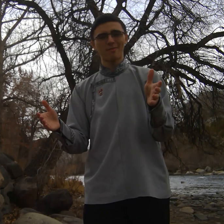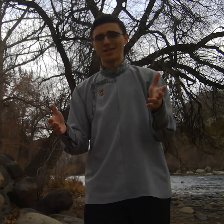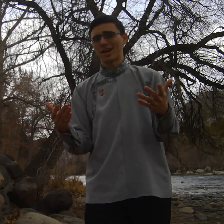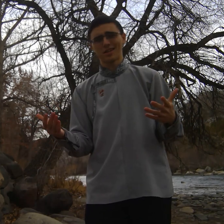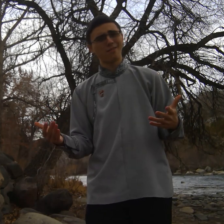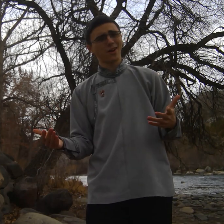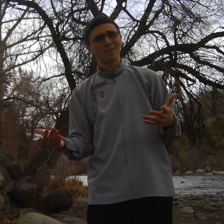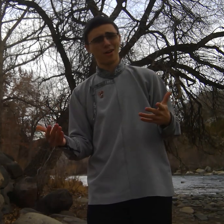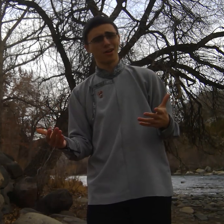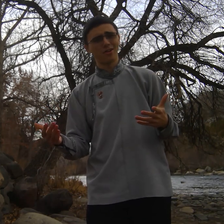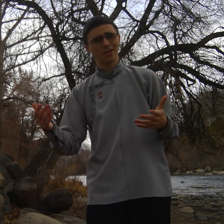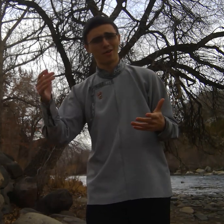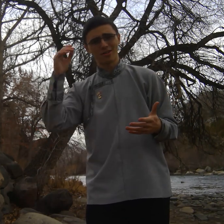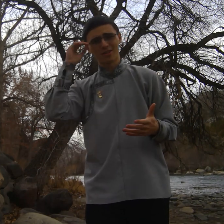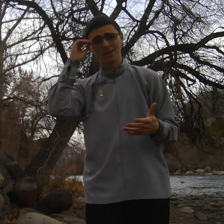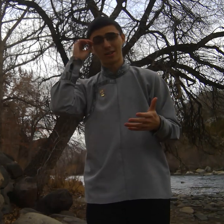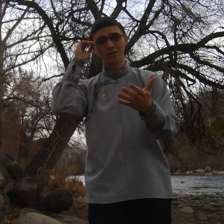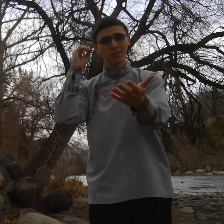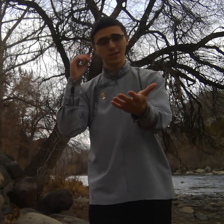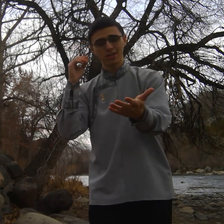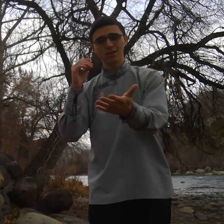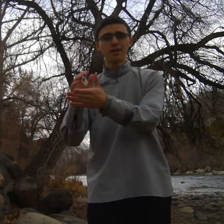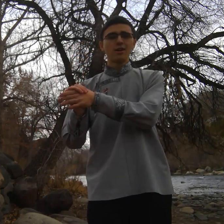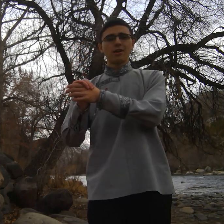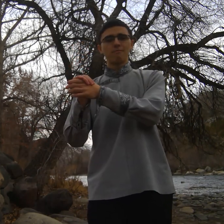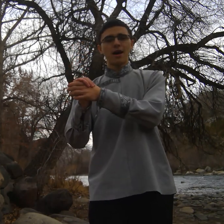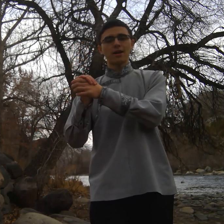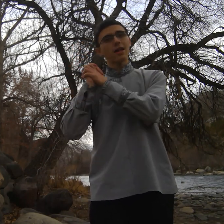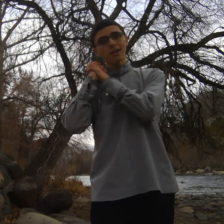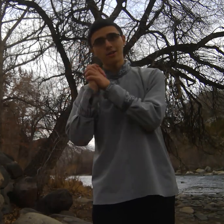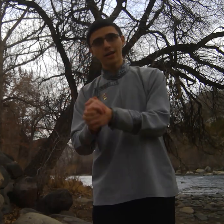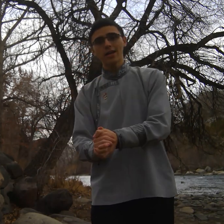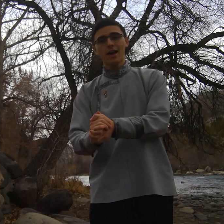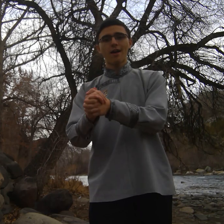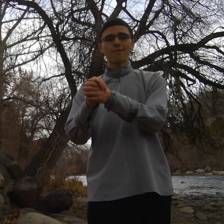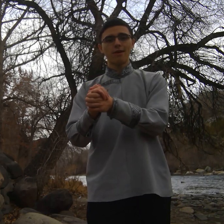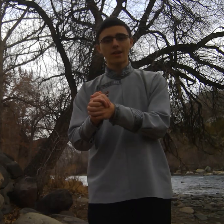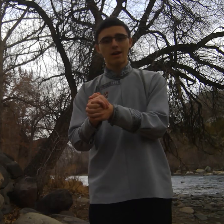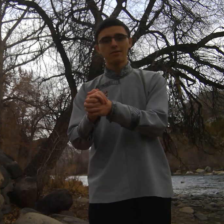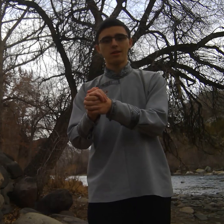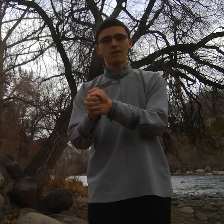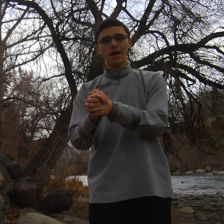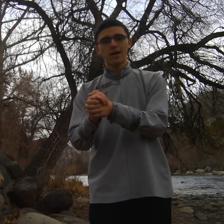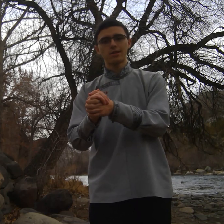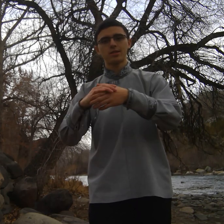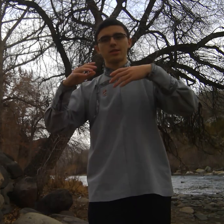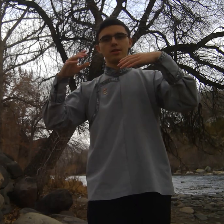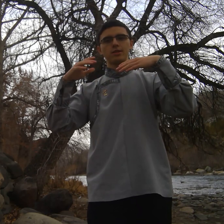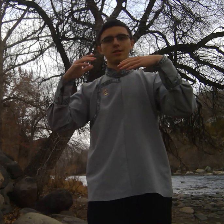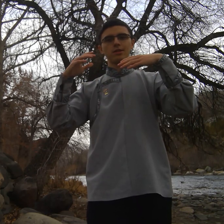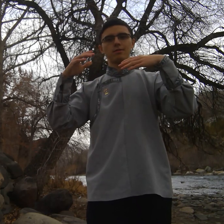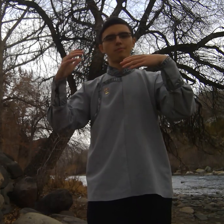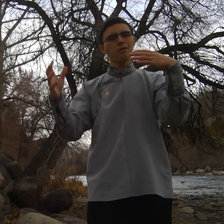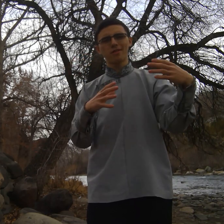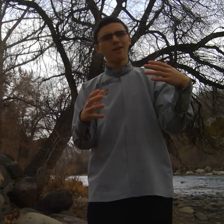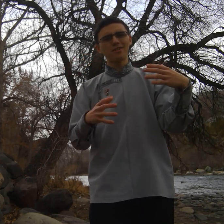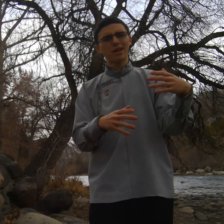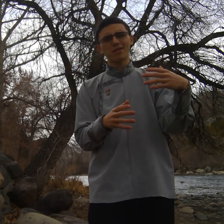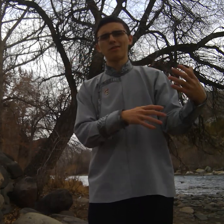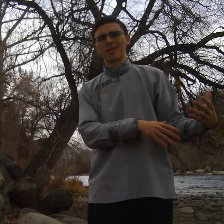it does get very very cold in Mongolia during the winter but luckily I found out that most volunteers don't